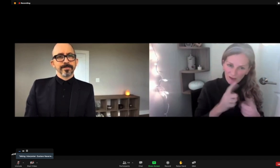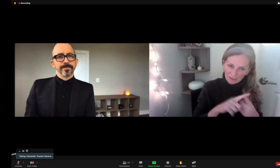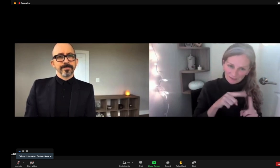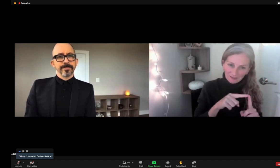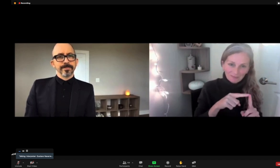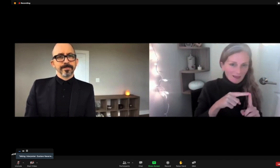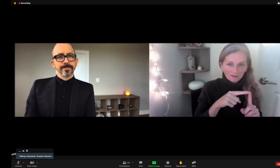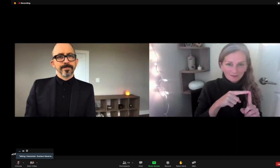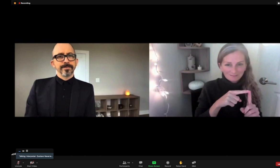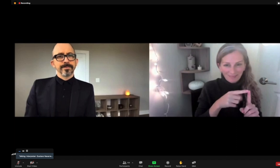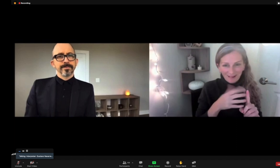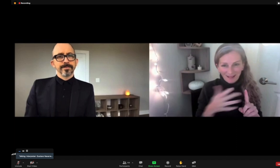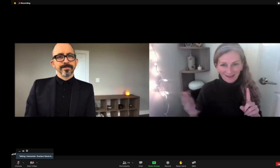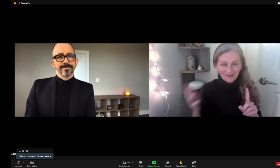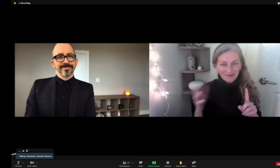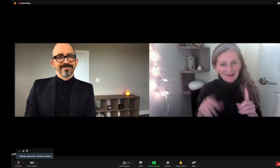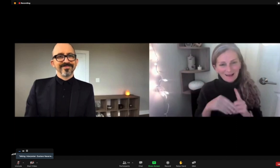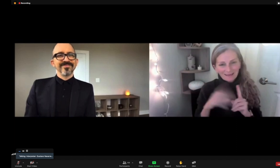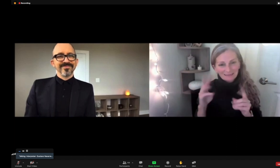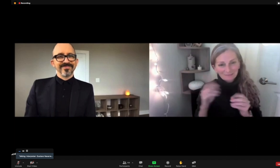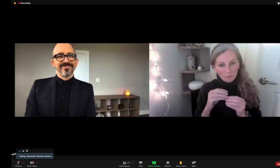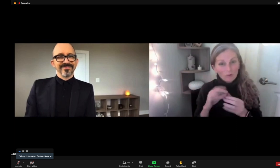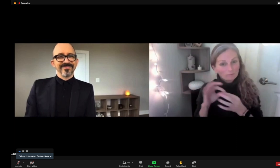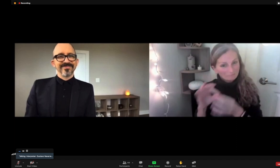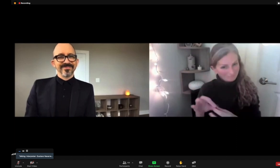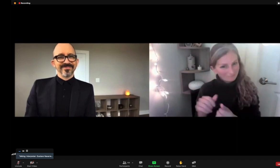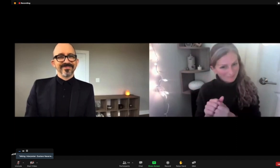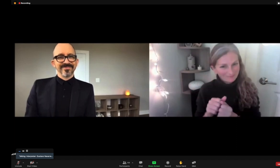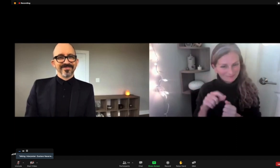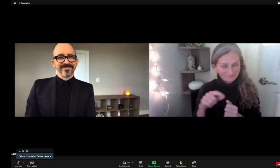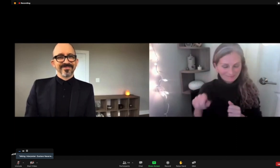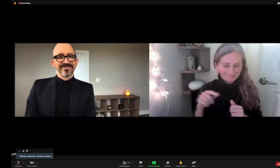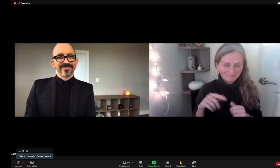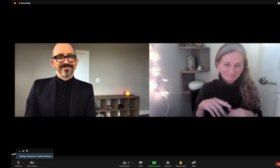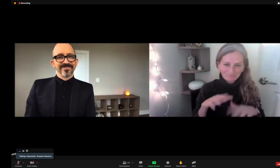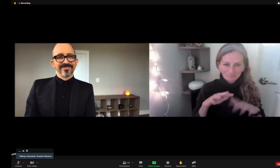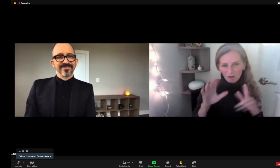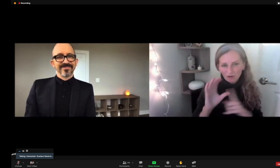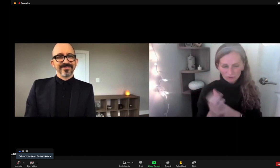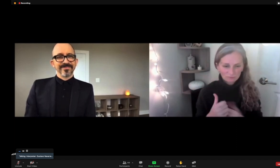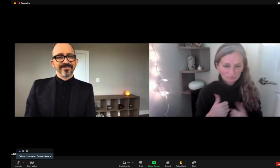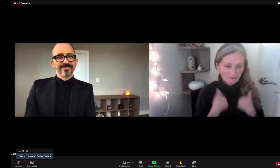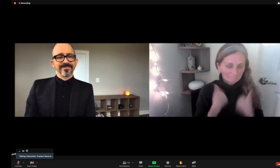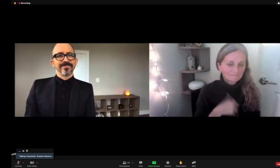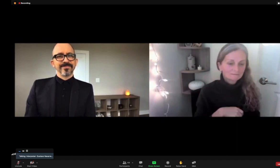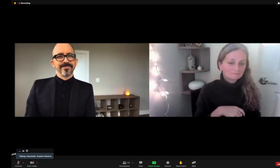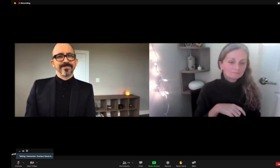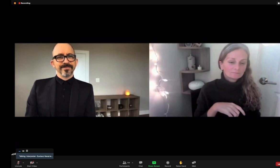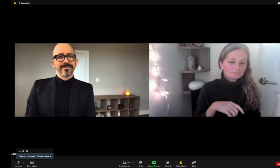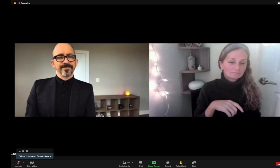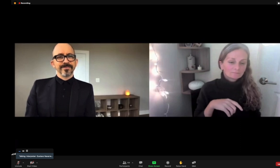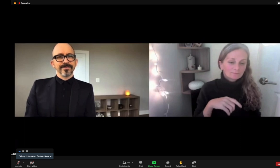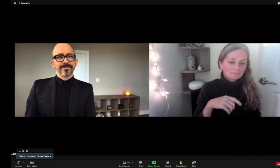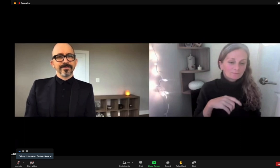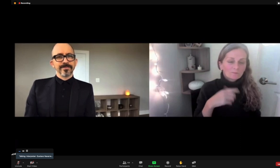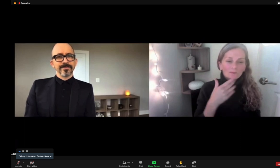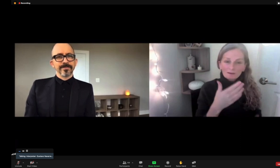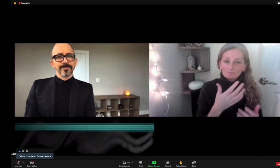Specifically, the two friends story, and now that we've added six more stories that are multicultural and